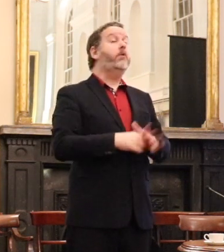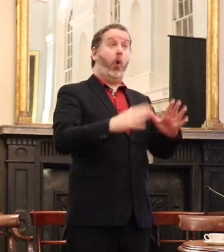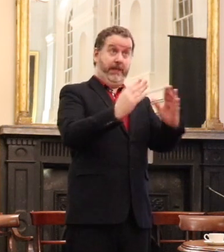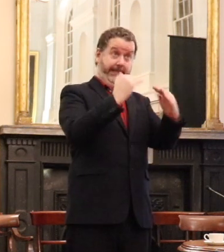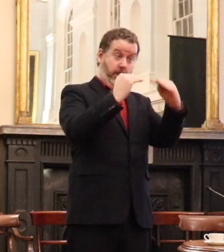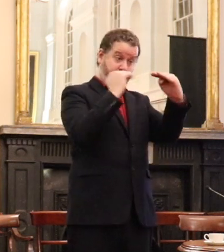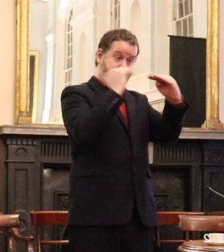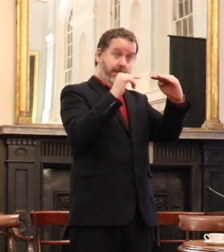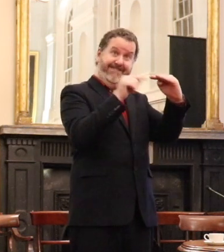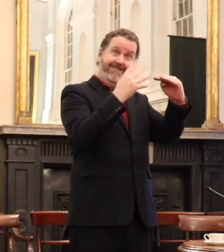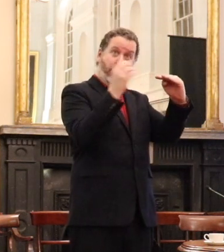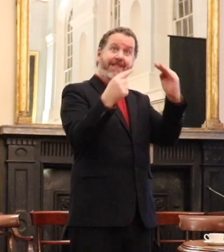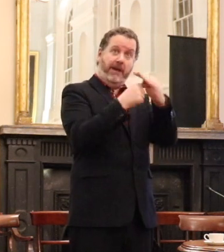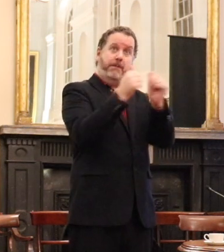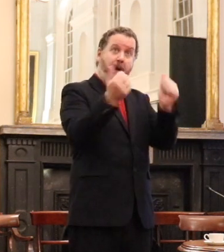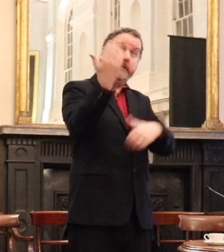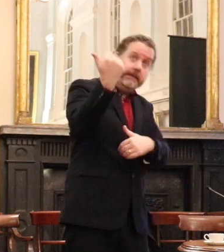£40,000 in your life.